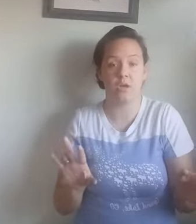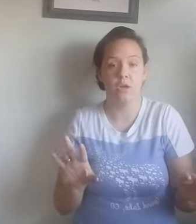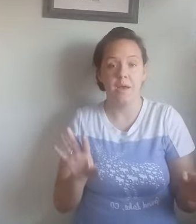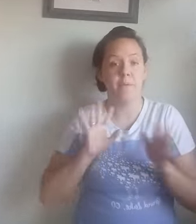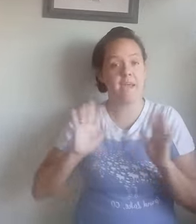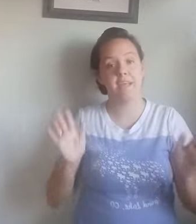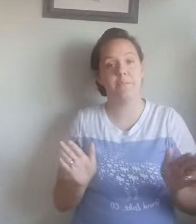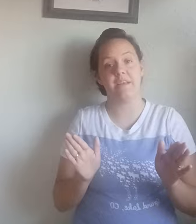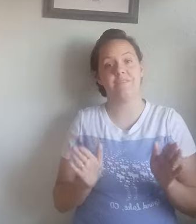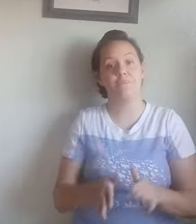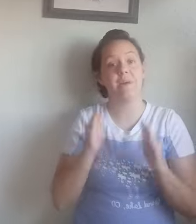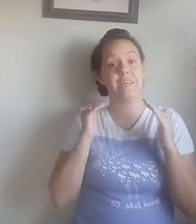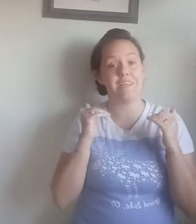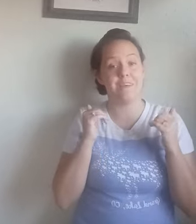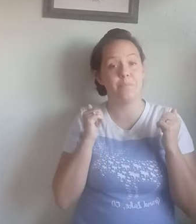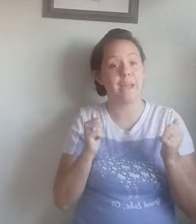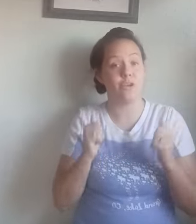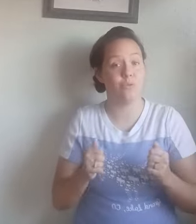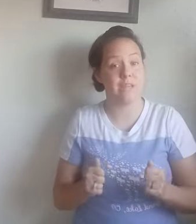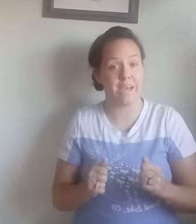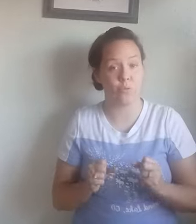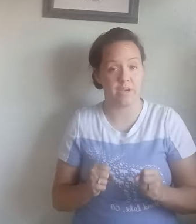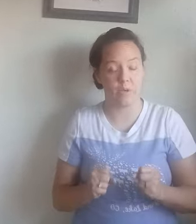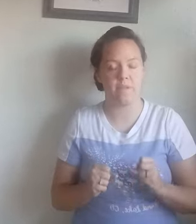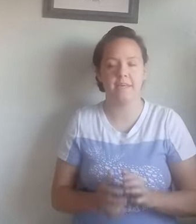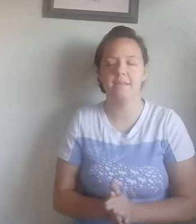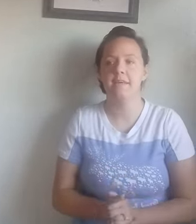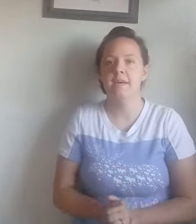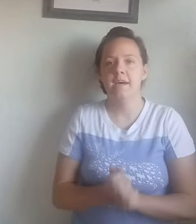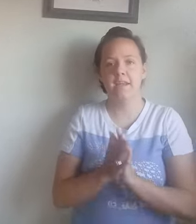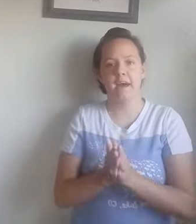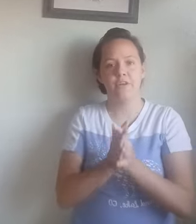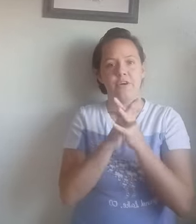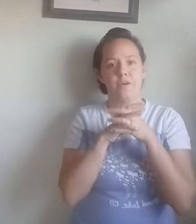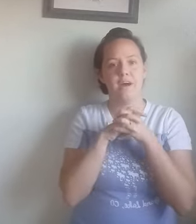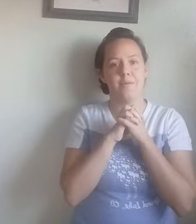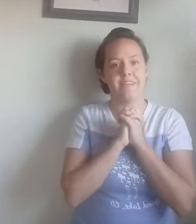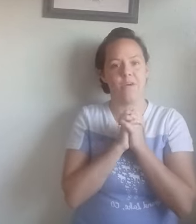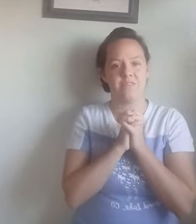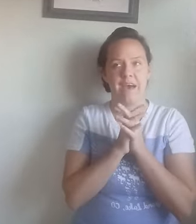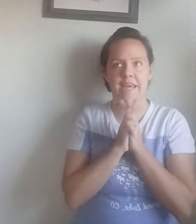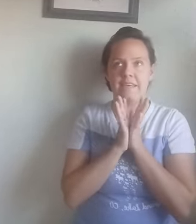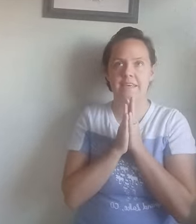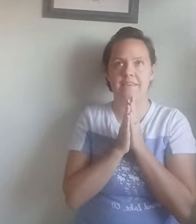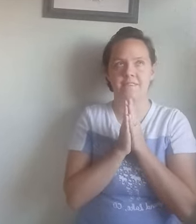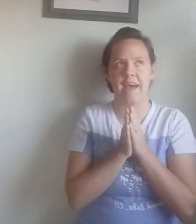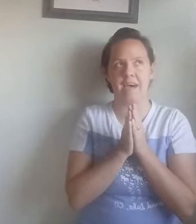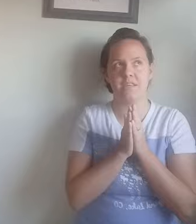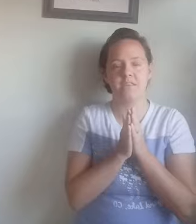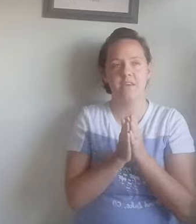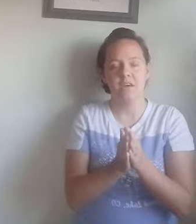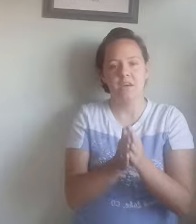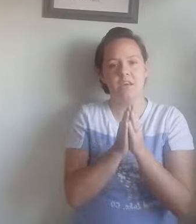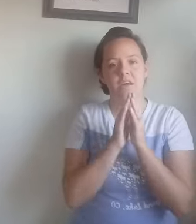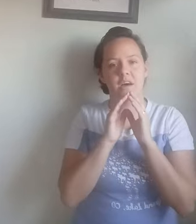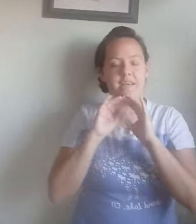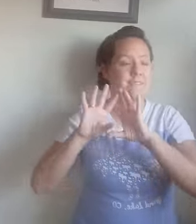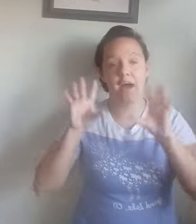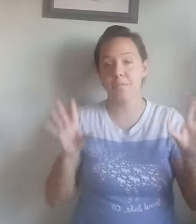by any means, but it, but I do like working with it. Another downside is that it's not a